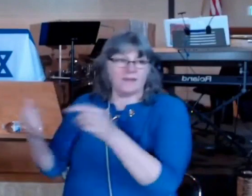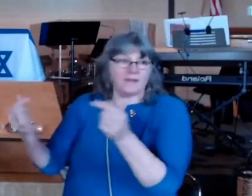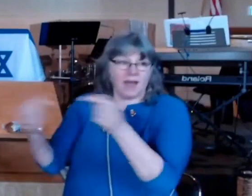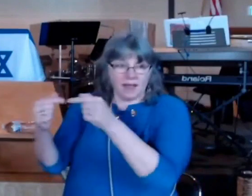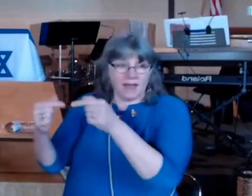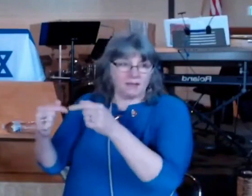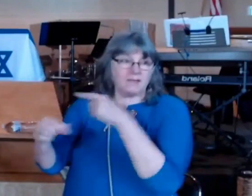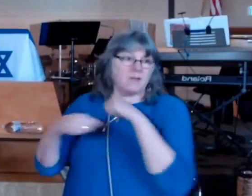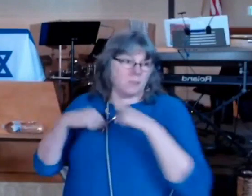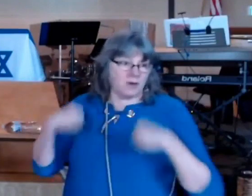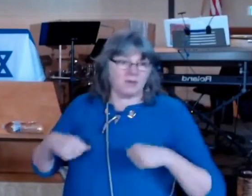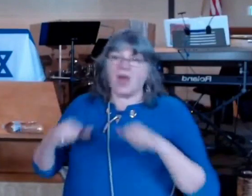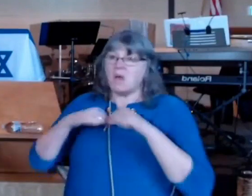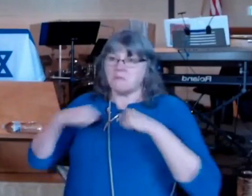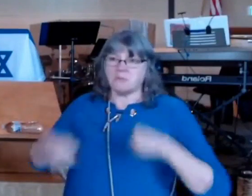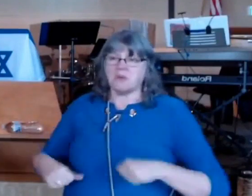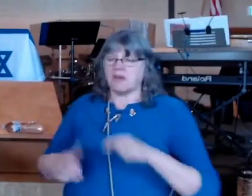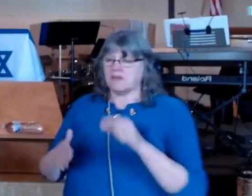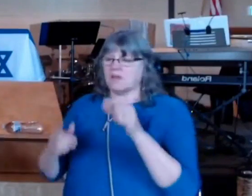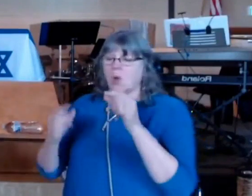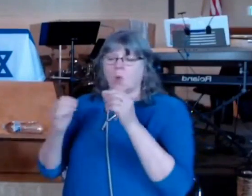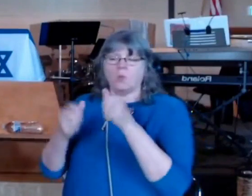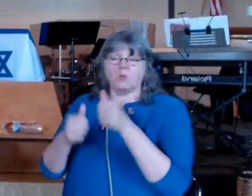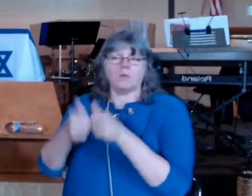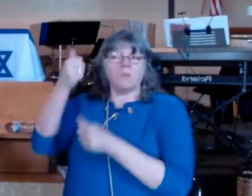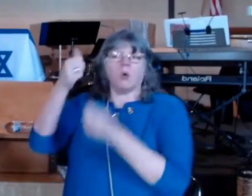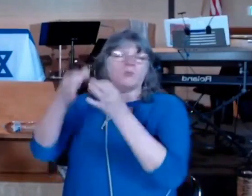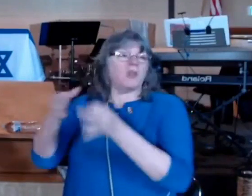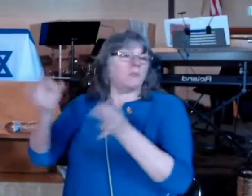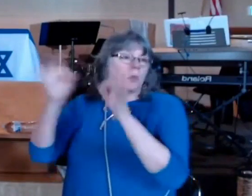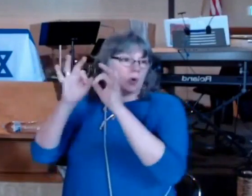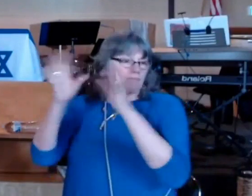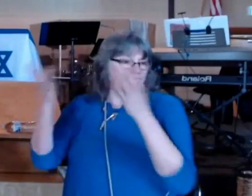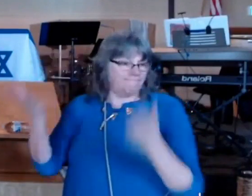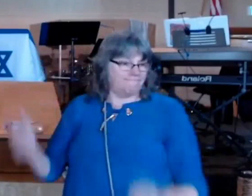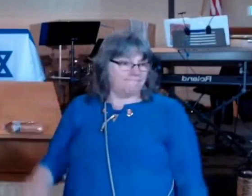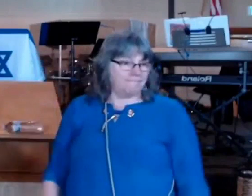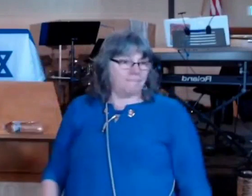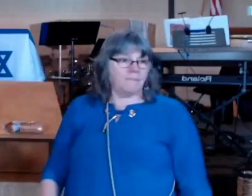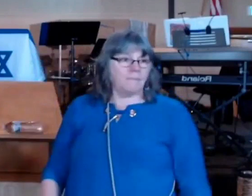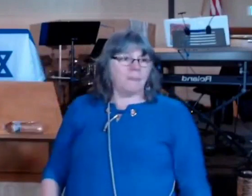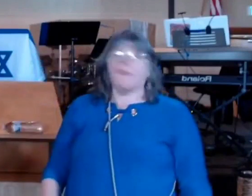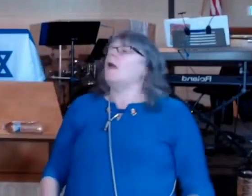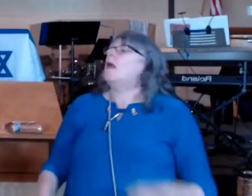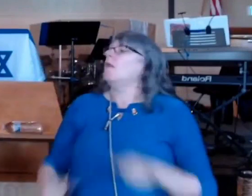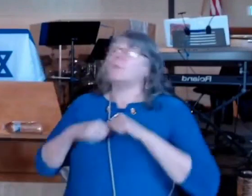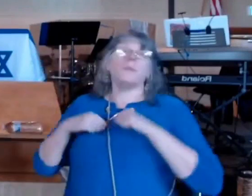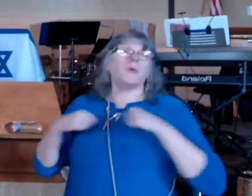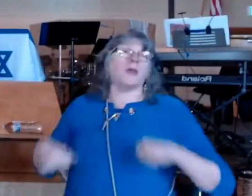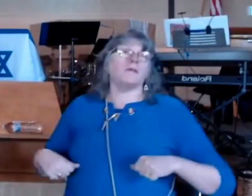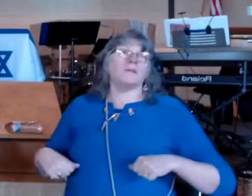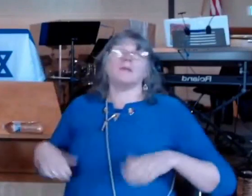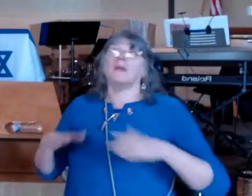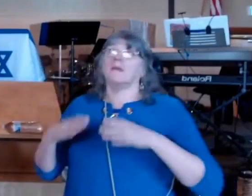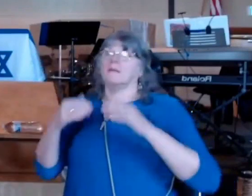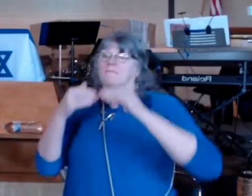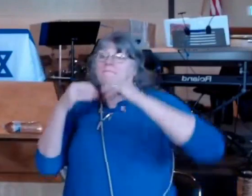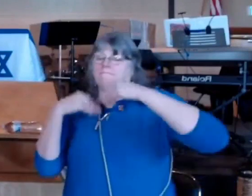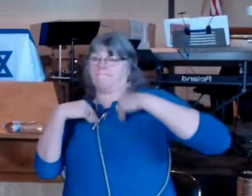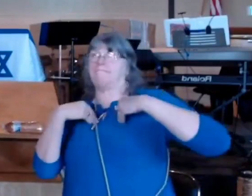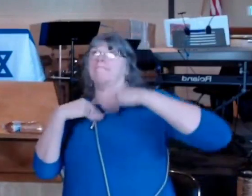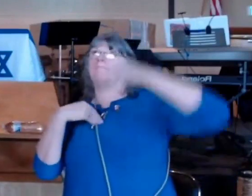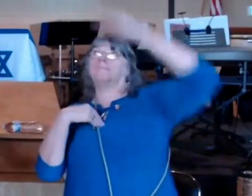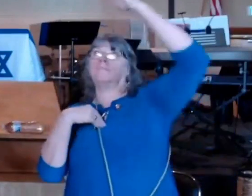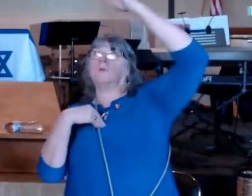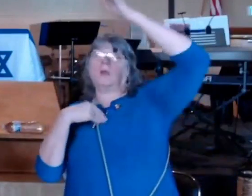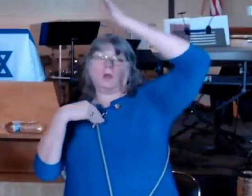so and because and also the priest is the mediator between God and man because of enmity Paul